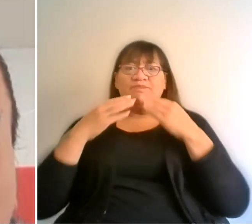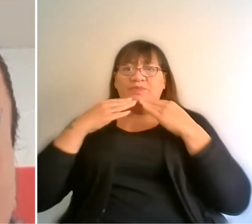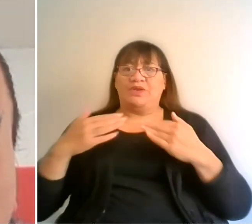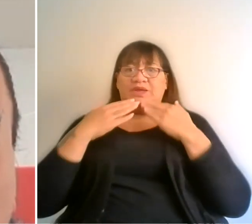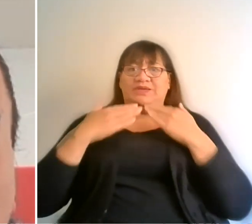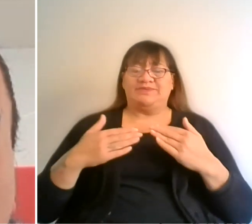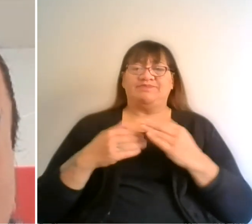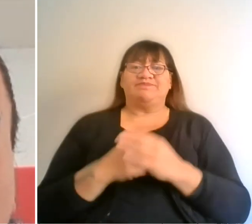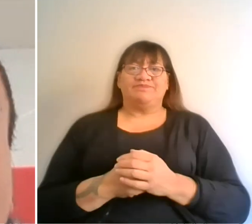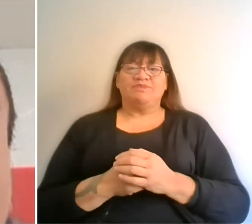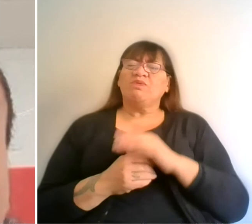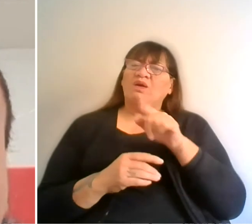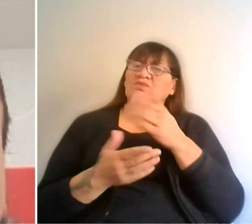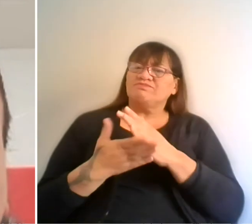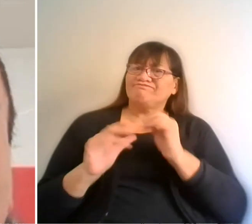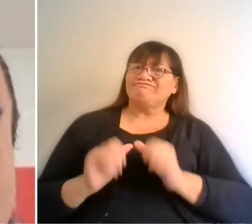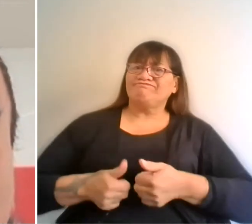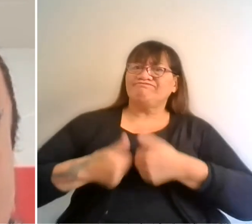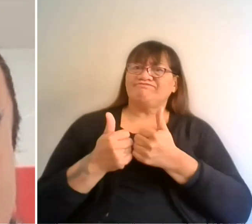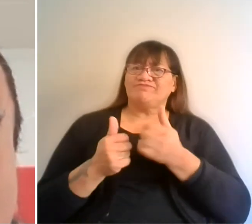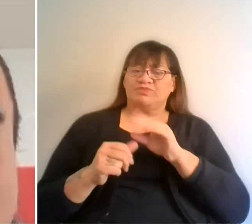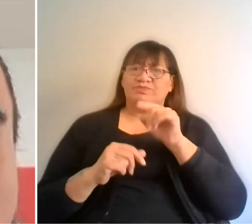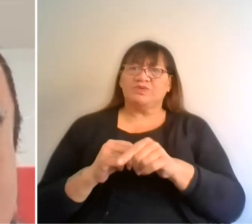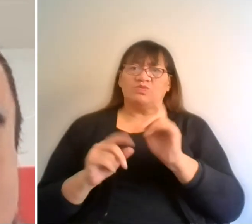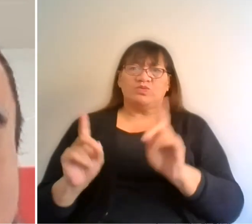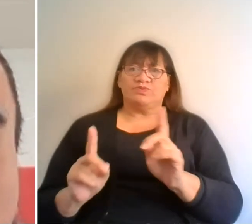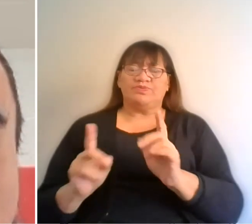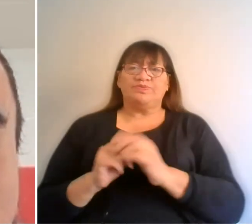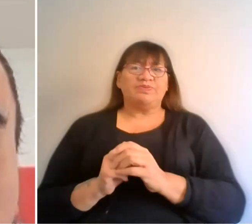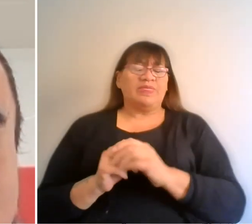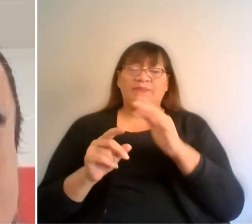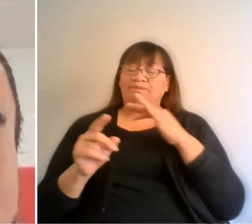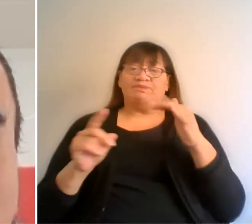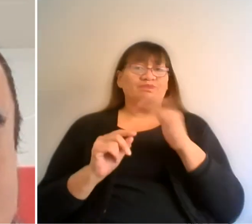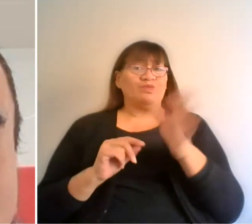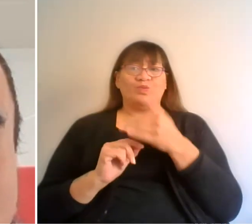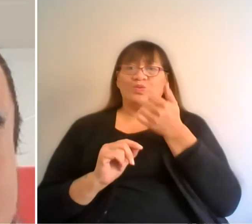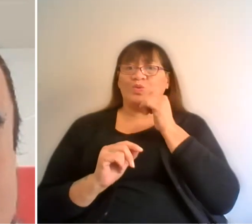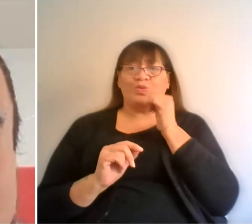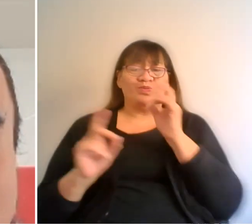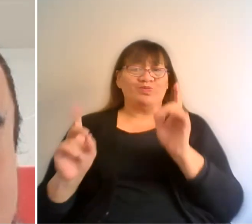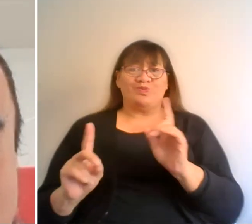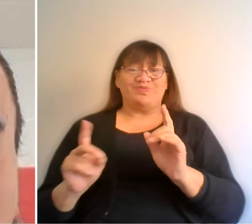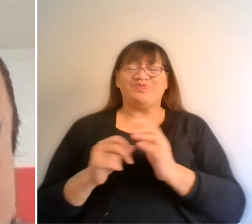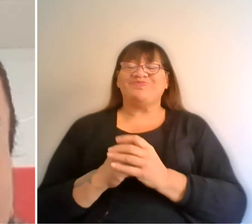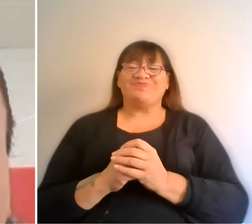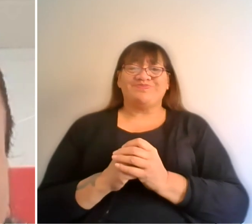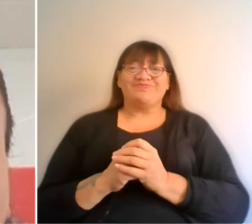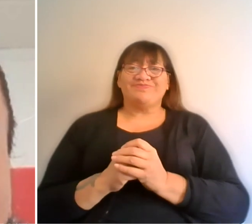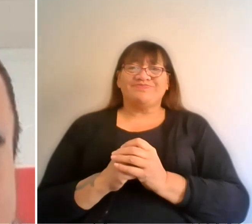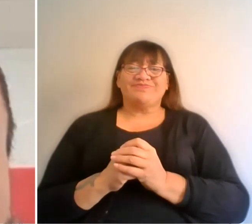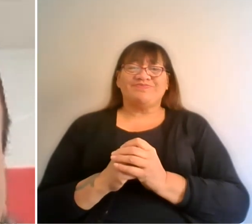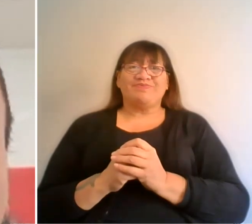Te pai o tēnei, i te moheo o te iwi e hara tēnei te kaupapa me ata